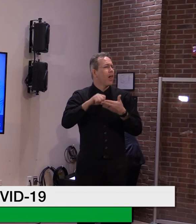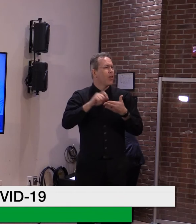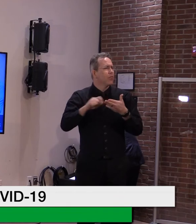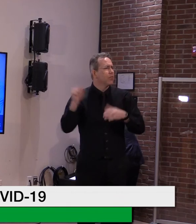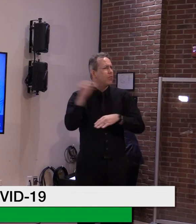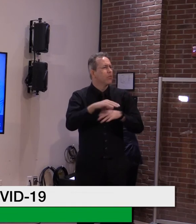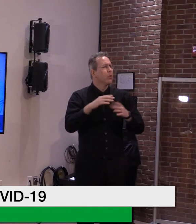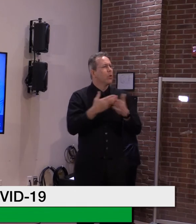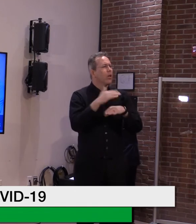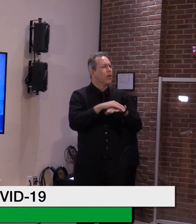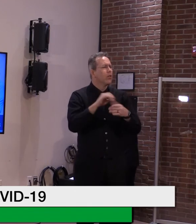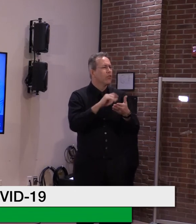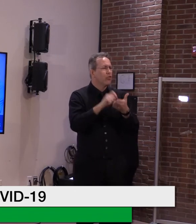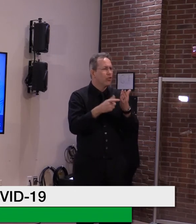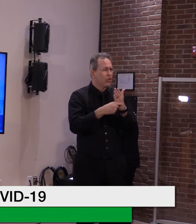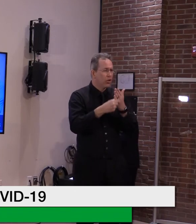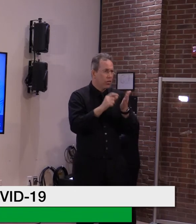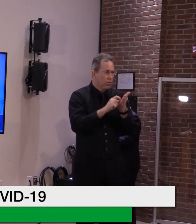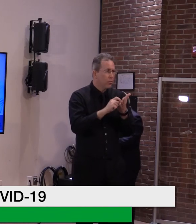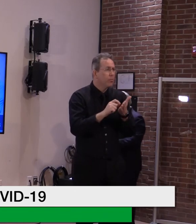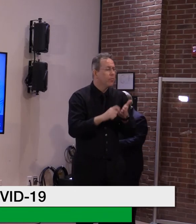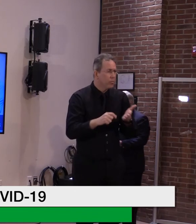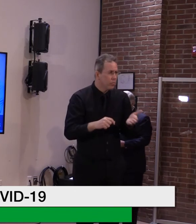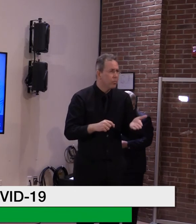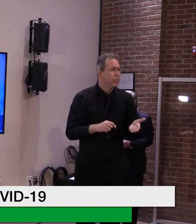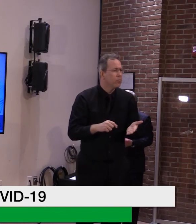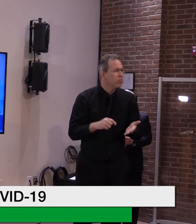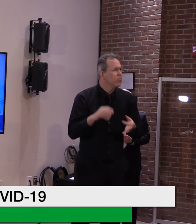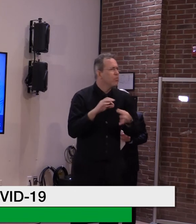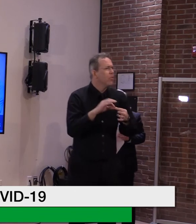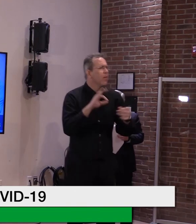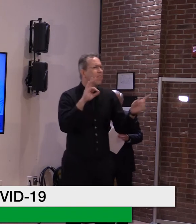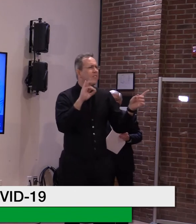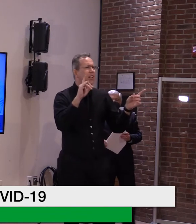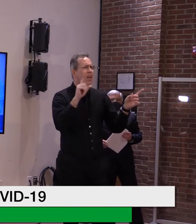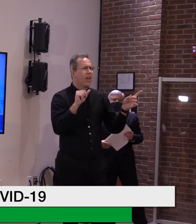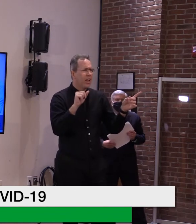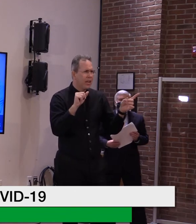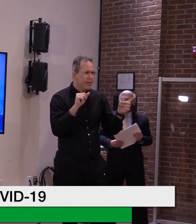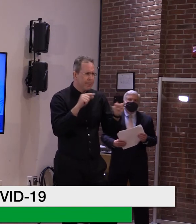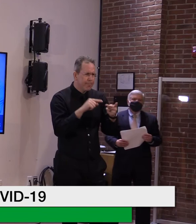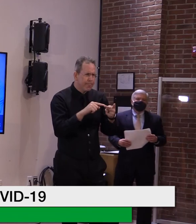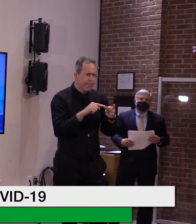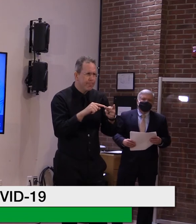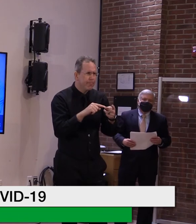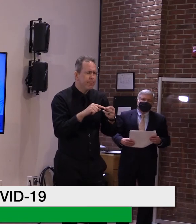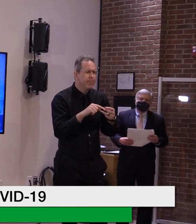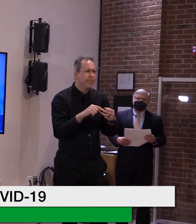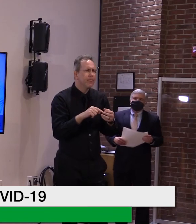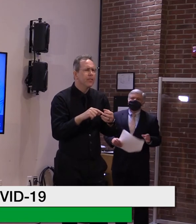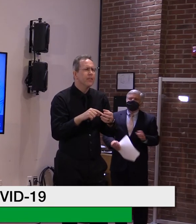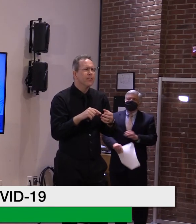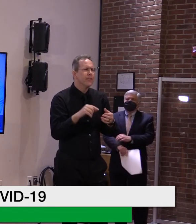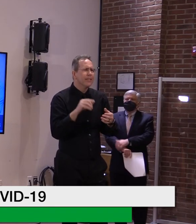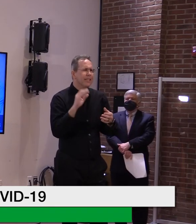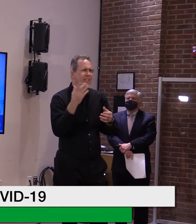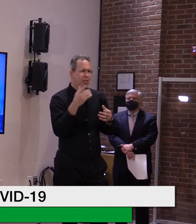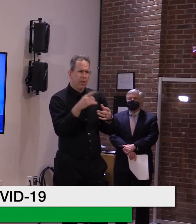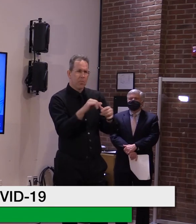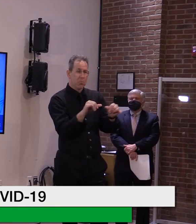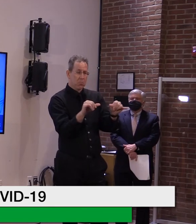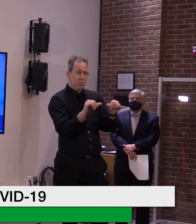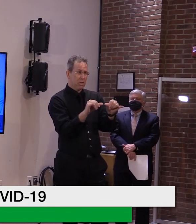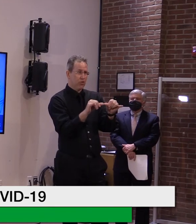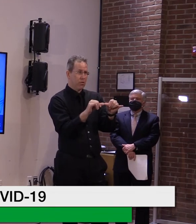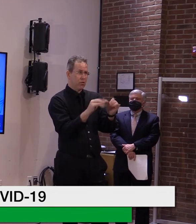you don't start measuring until two weeks after someone has the first dose, that they found from that data that the first